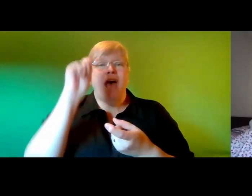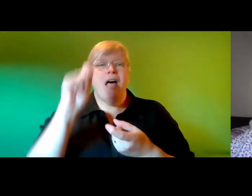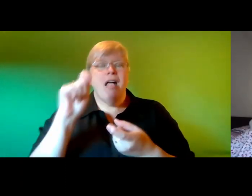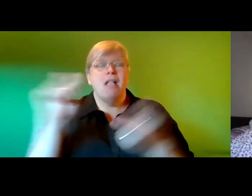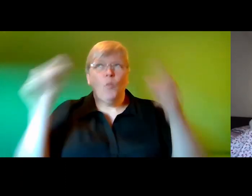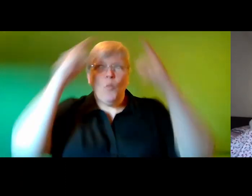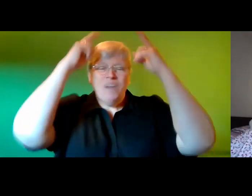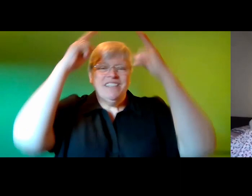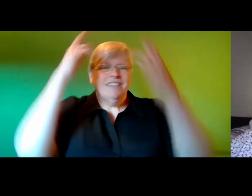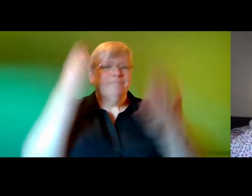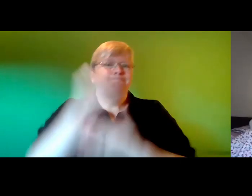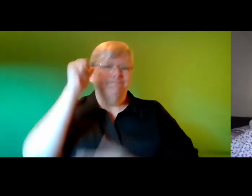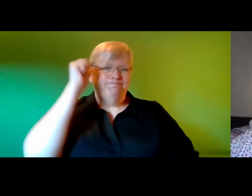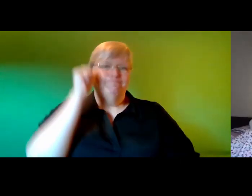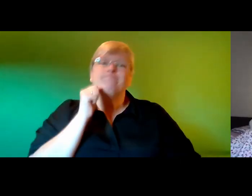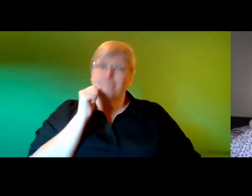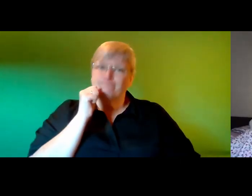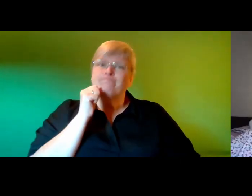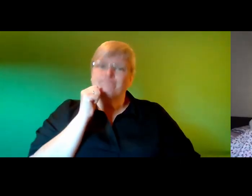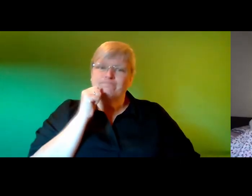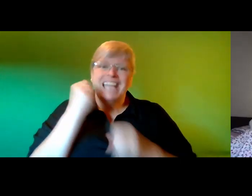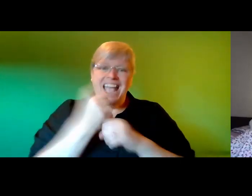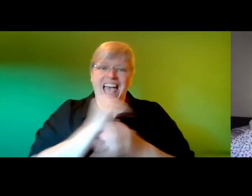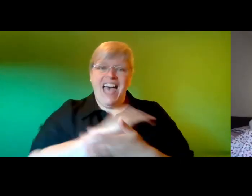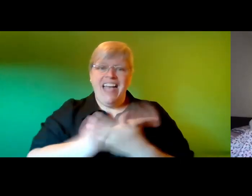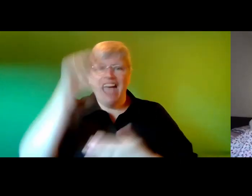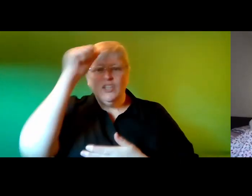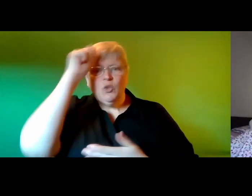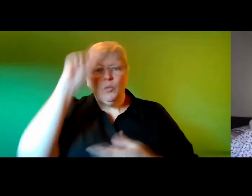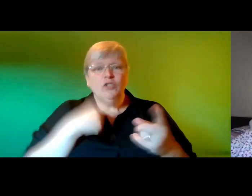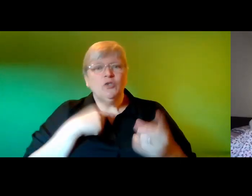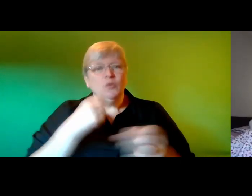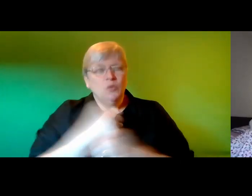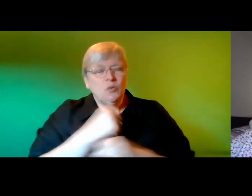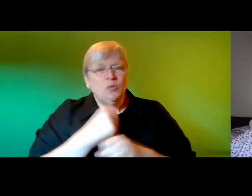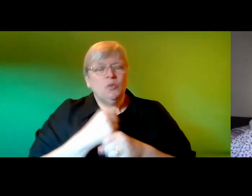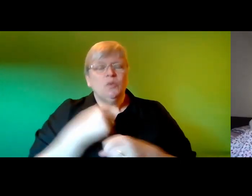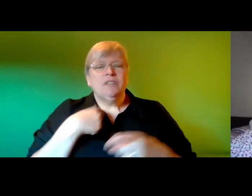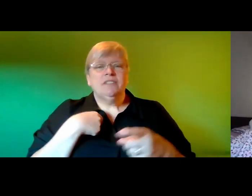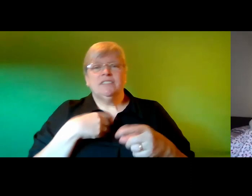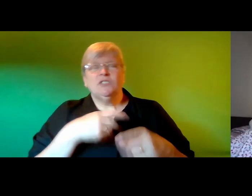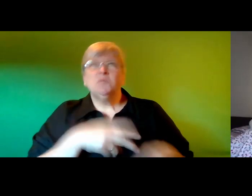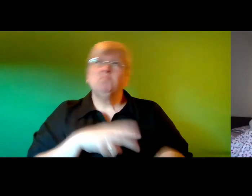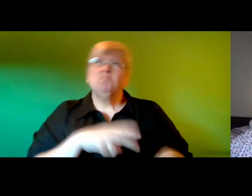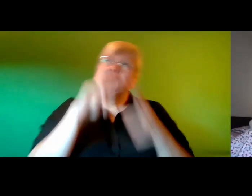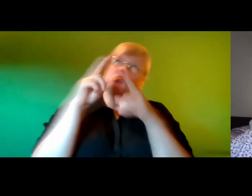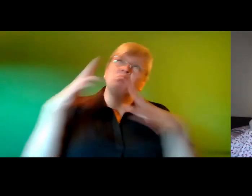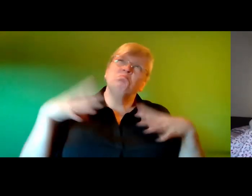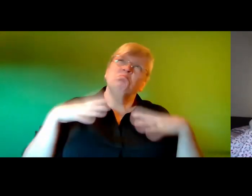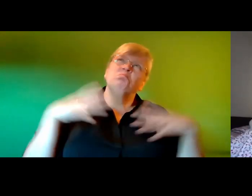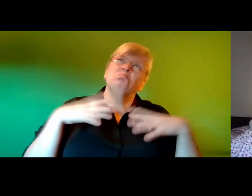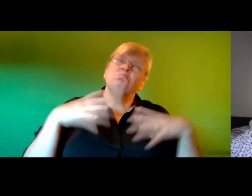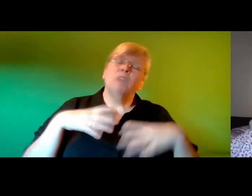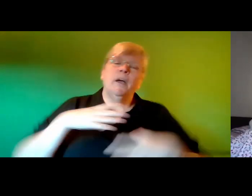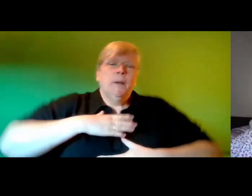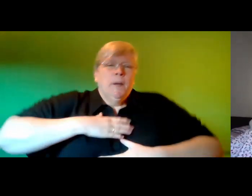crafty indeed but galahad knew what to do he looked up the tower's colossal face and readied himself with a courageous huff